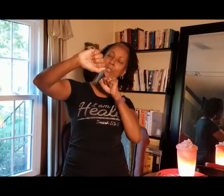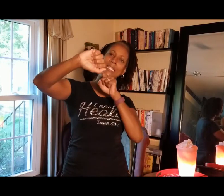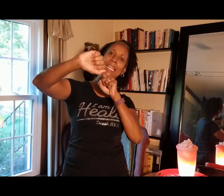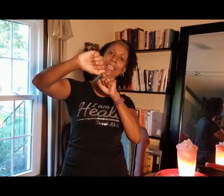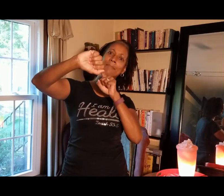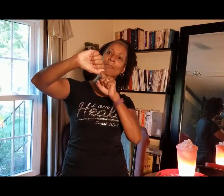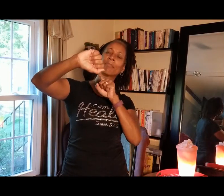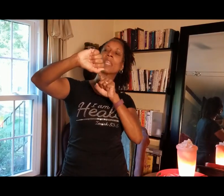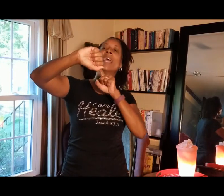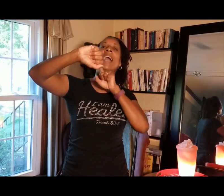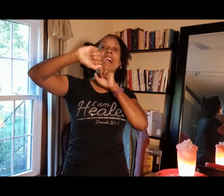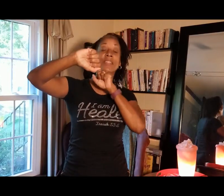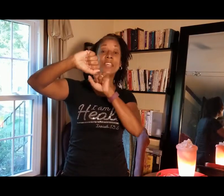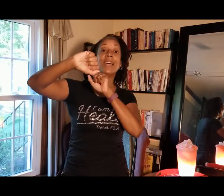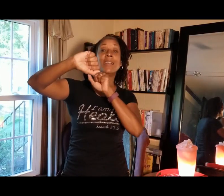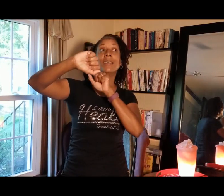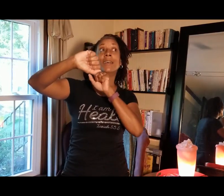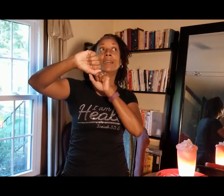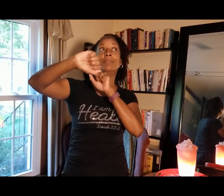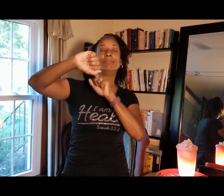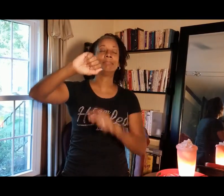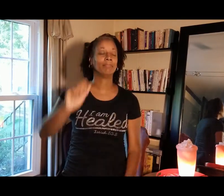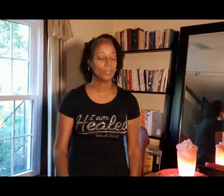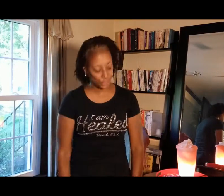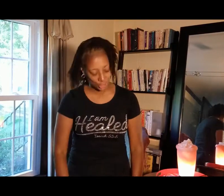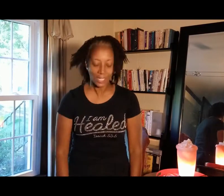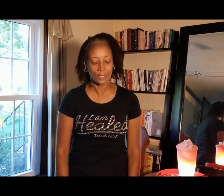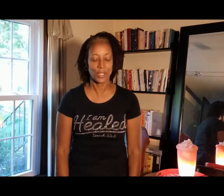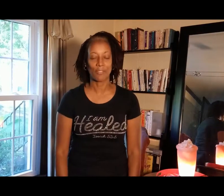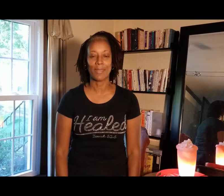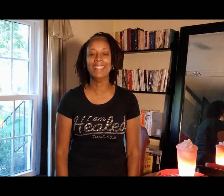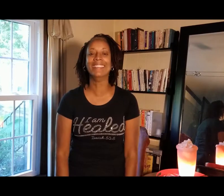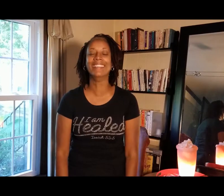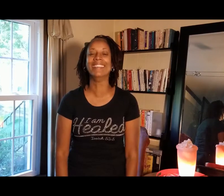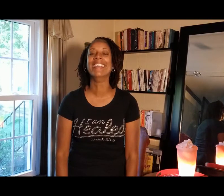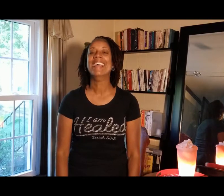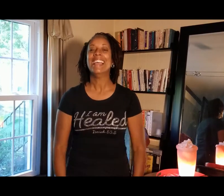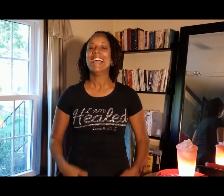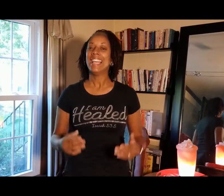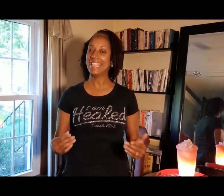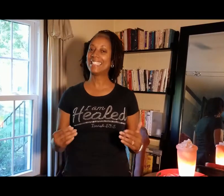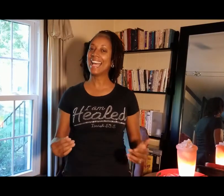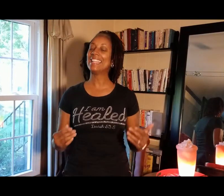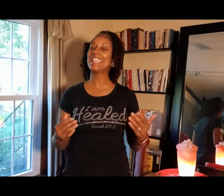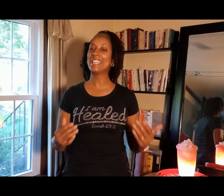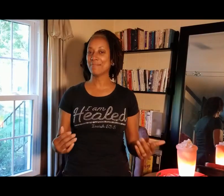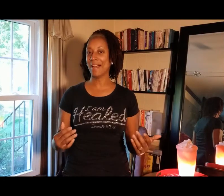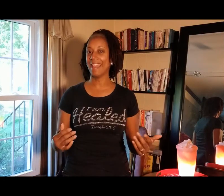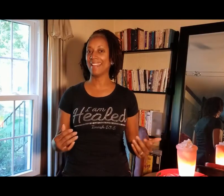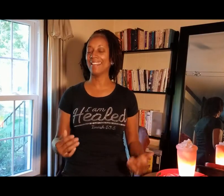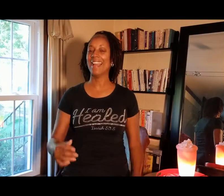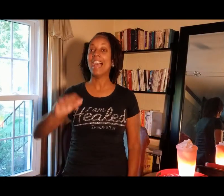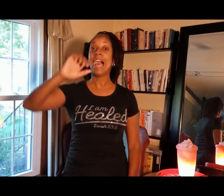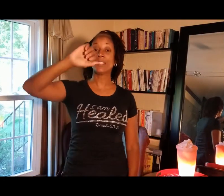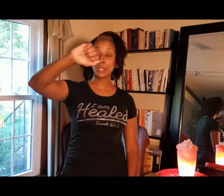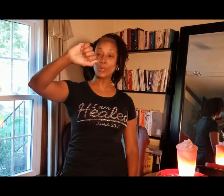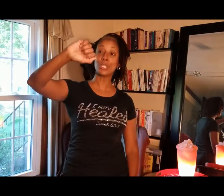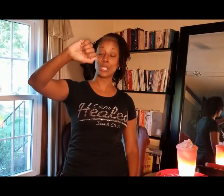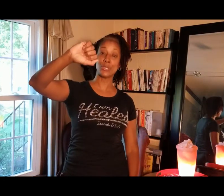you see, the, shucks, forgive me. Hittite empire. Hattusa, you